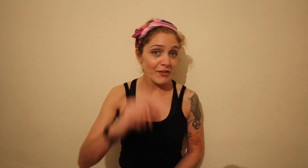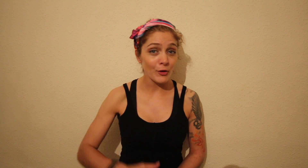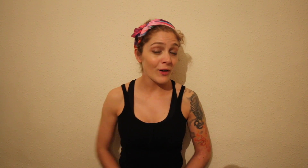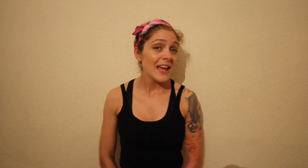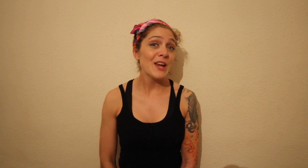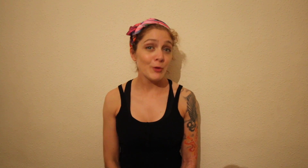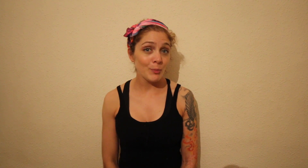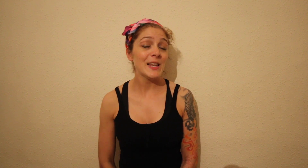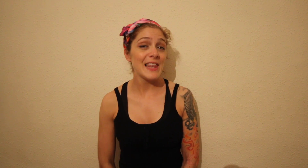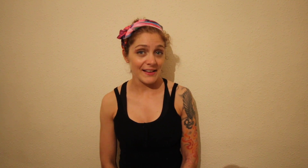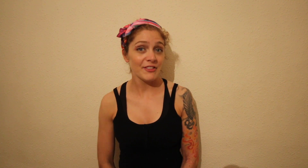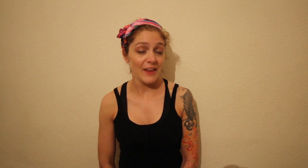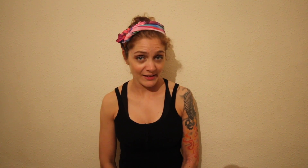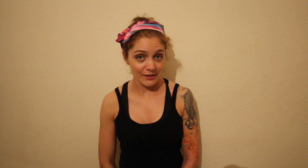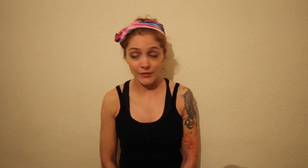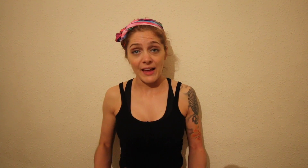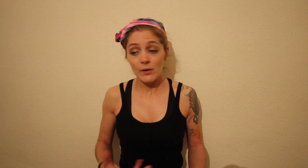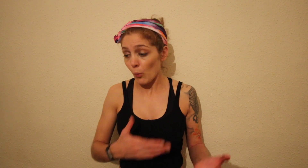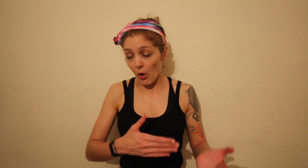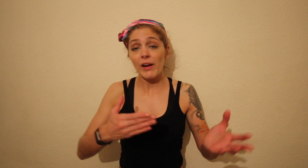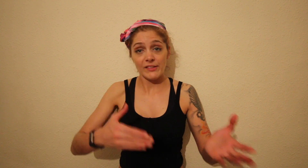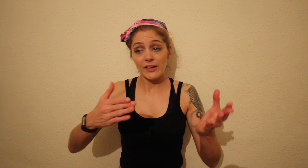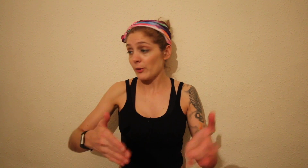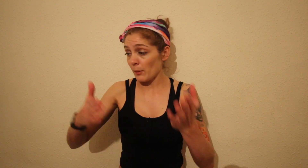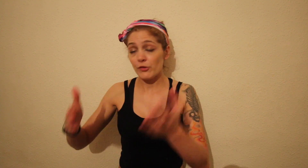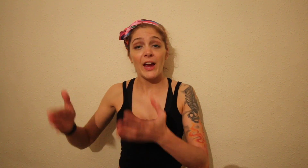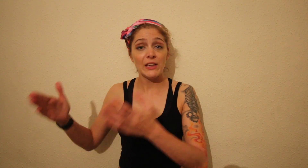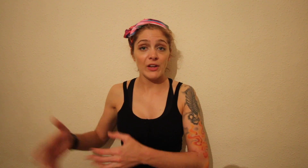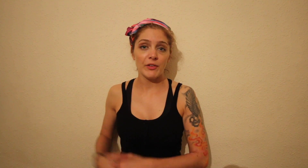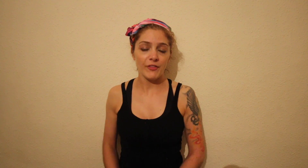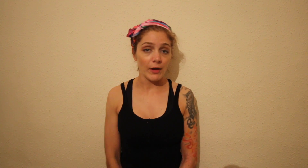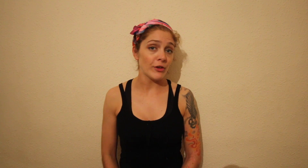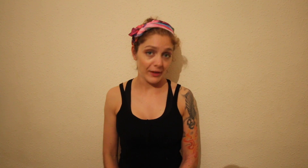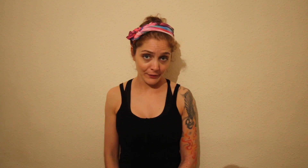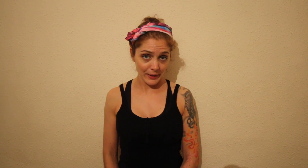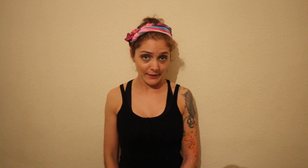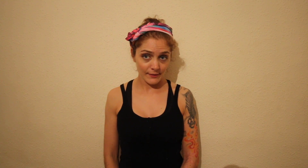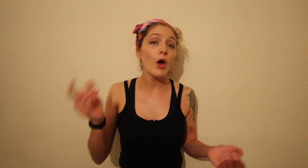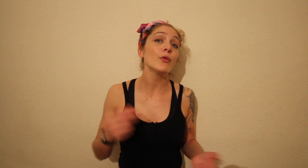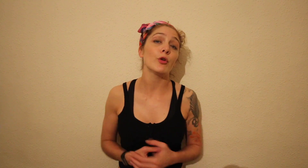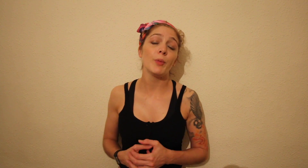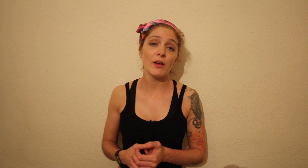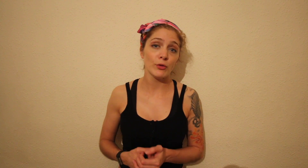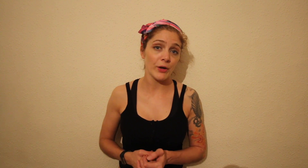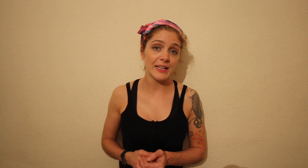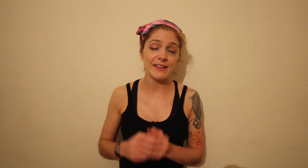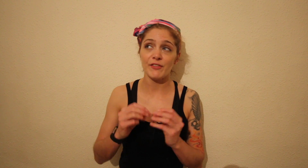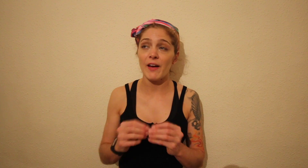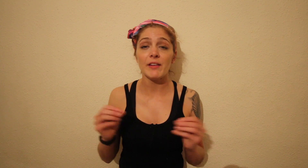therefore it would have been less effective than what I did when I was changed every five to six weeks. Overall personal training is a very